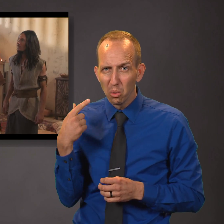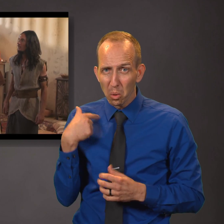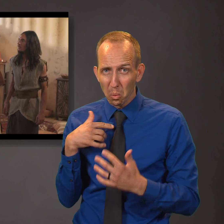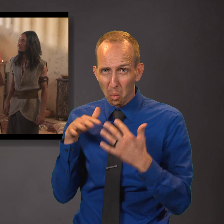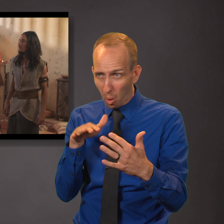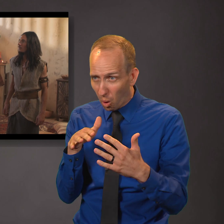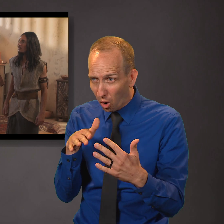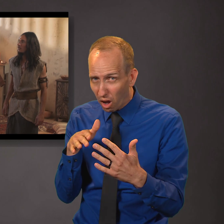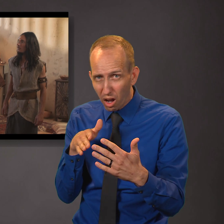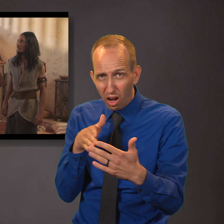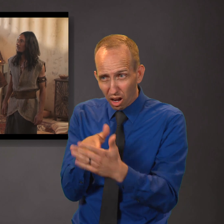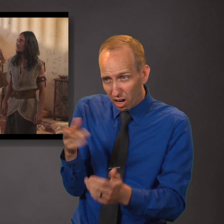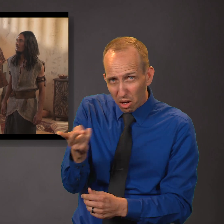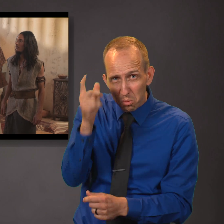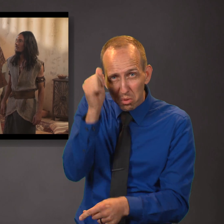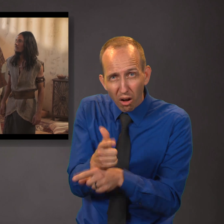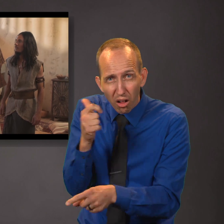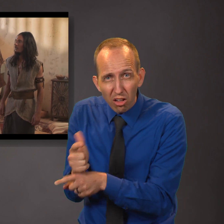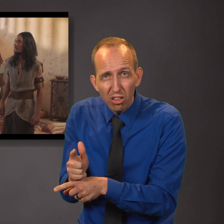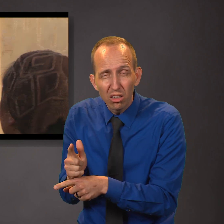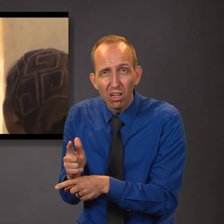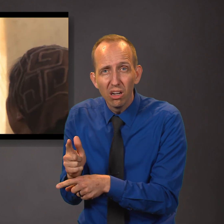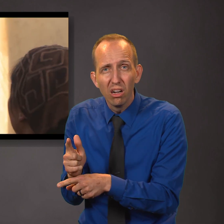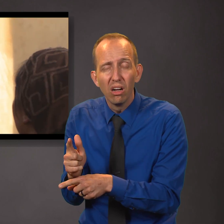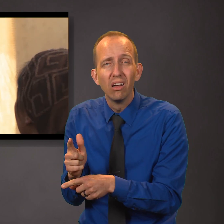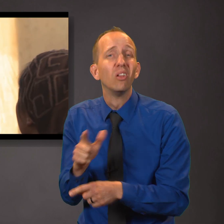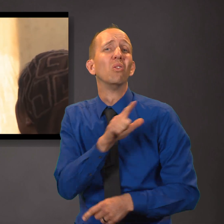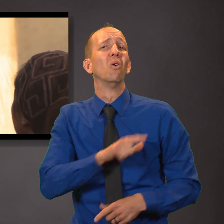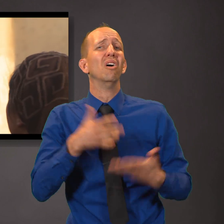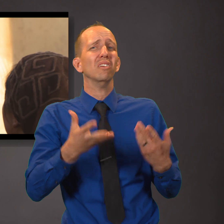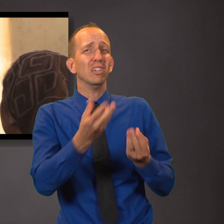The Lord has warned me that we should depart from them and flee into the wilderness.